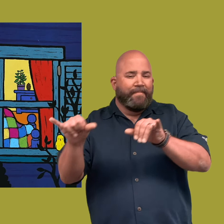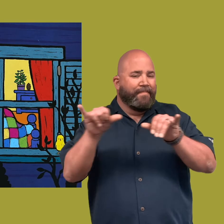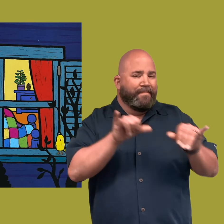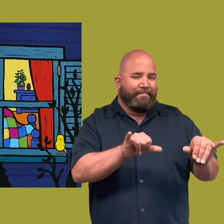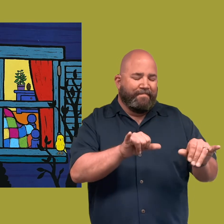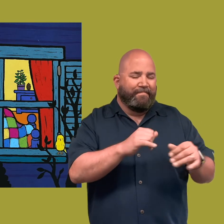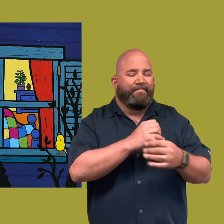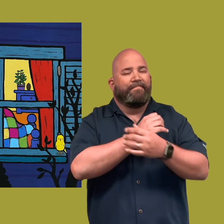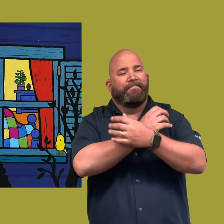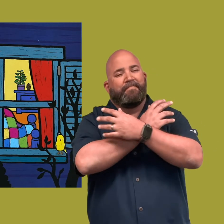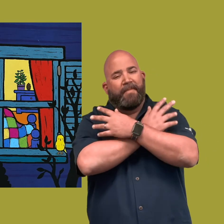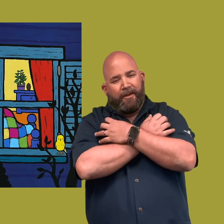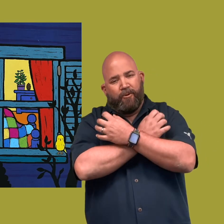And so do bears.